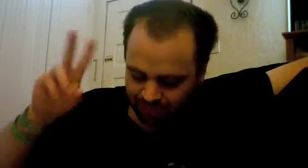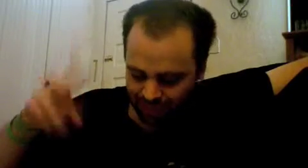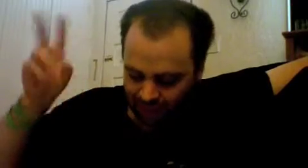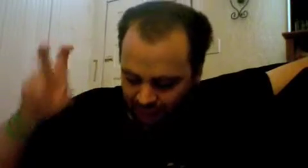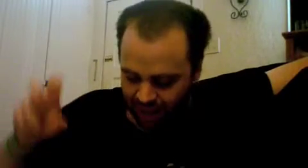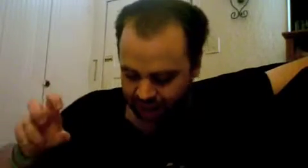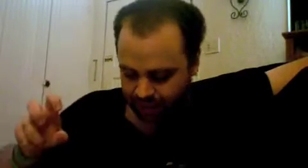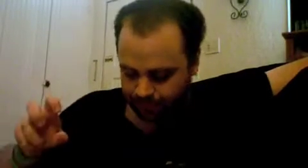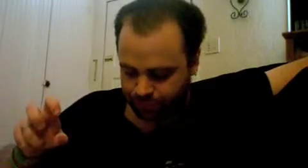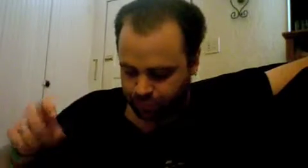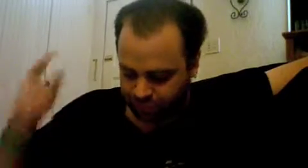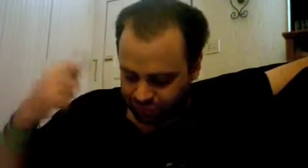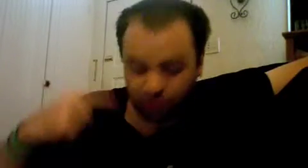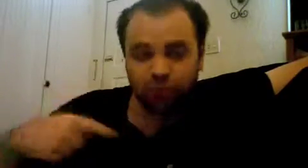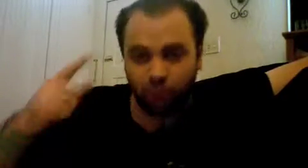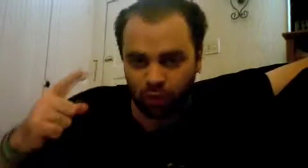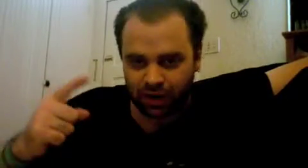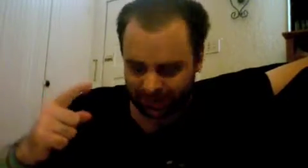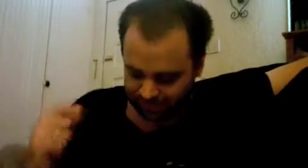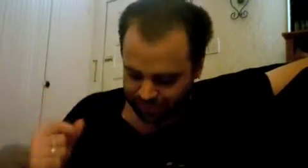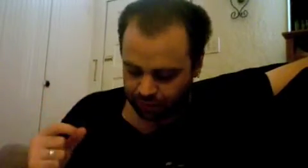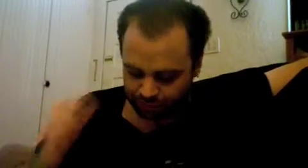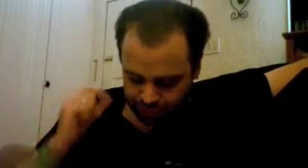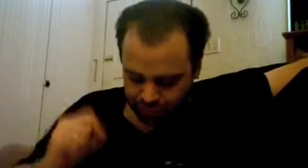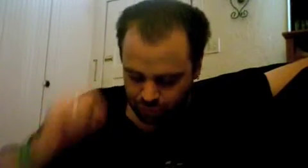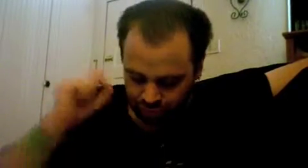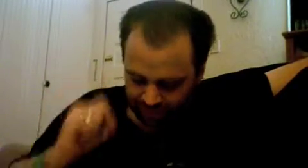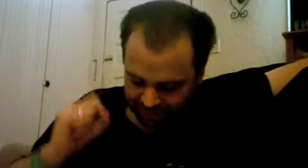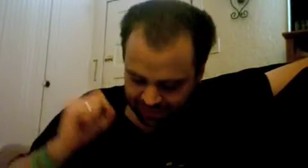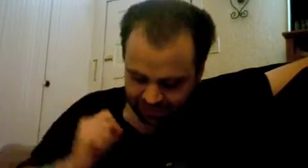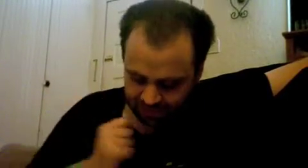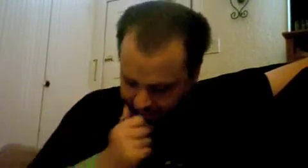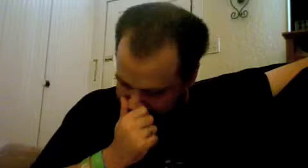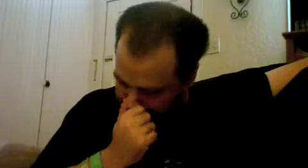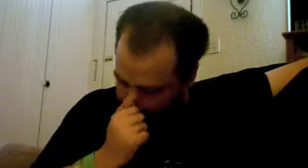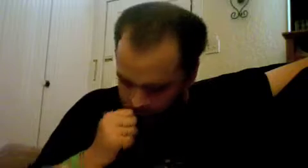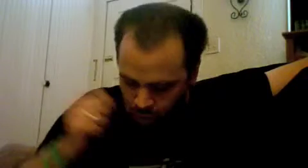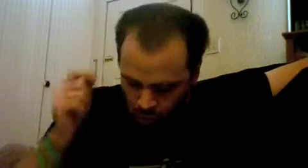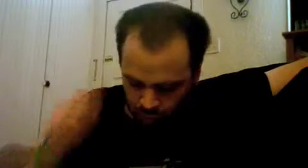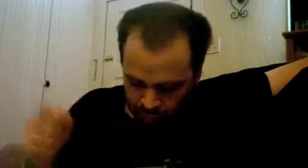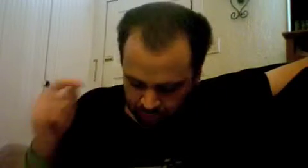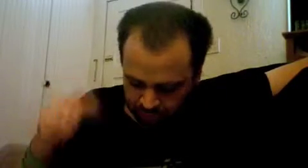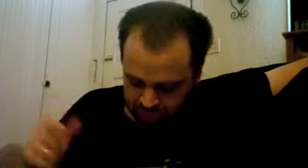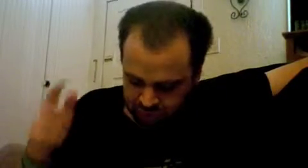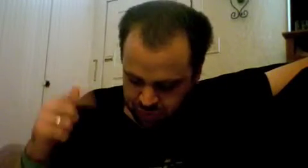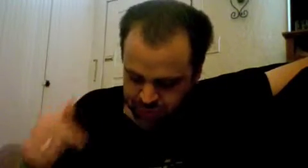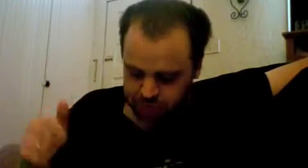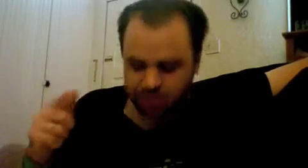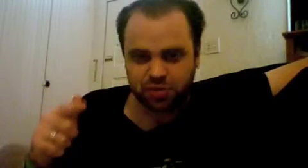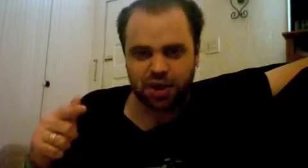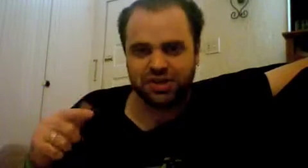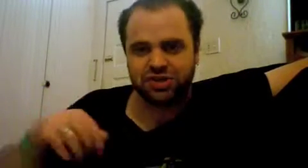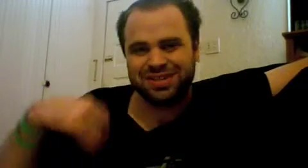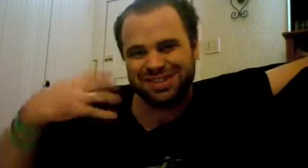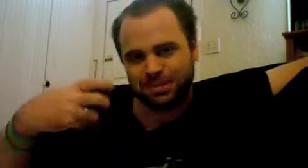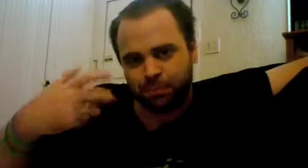of the eye which is for itself pure negativity or when reduced to its pure abstraction simple